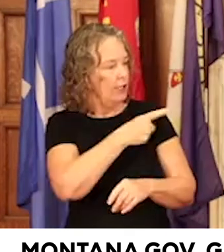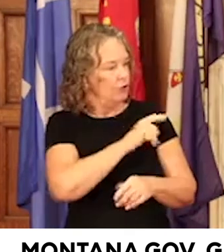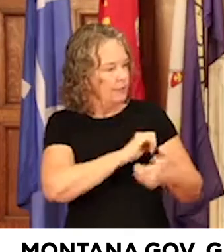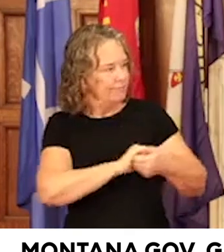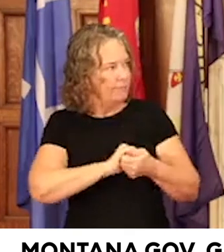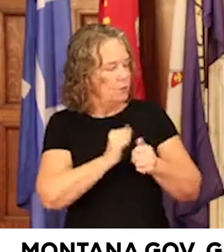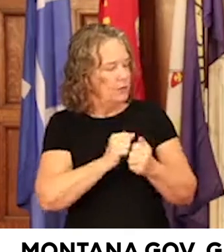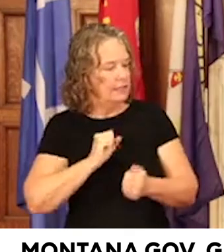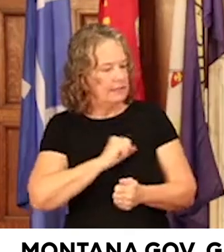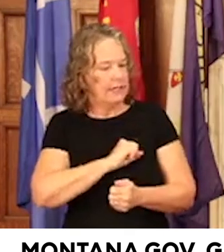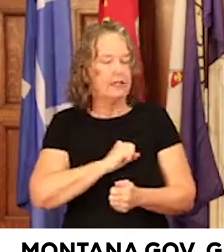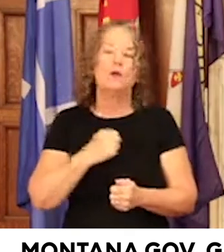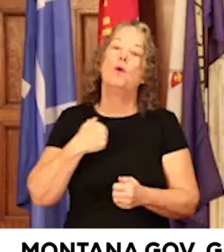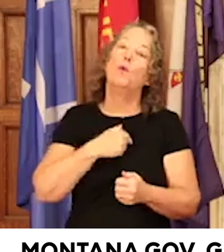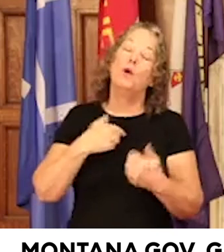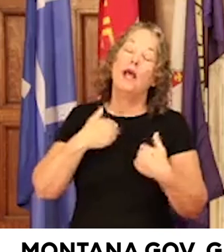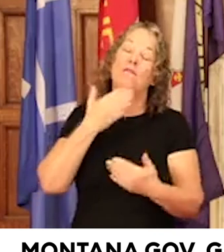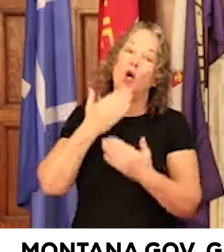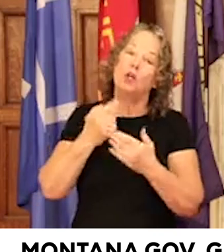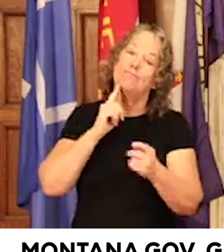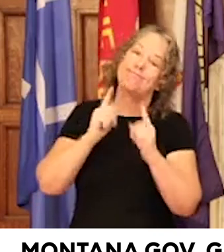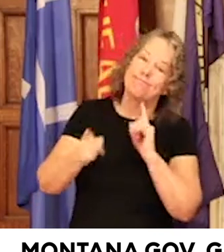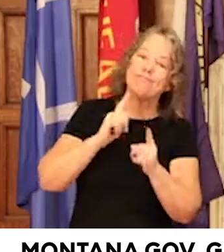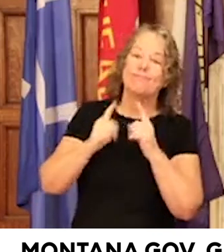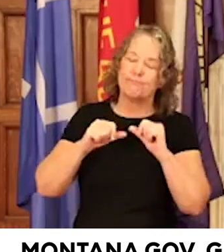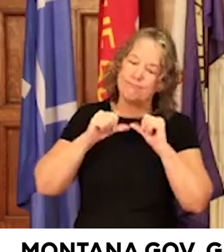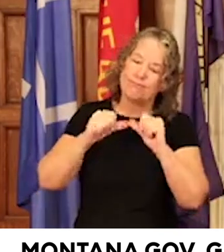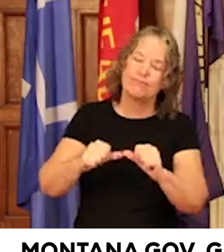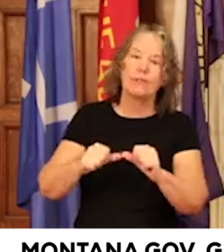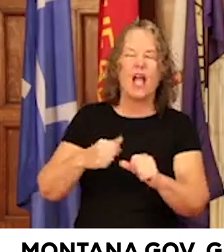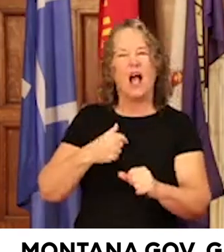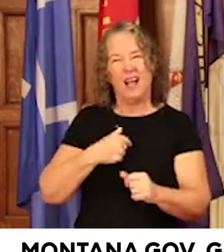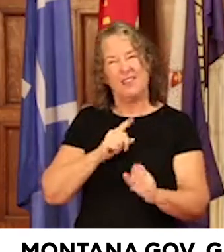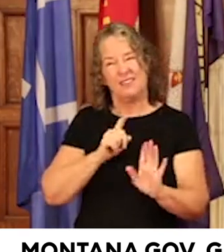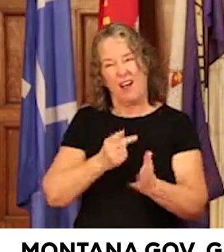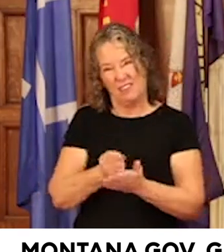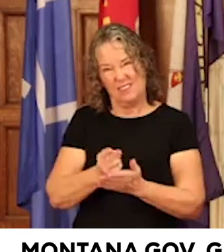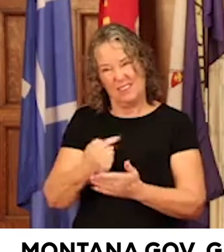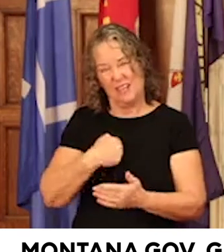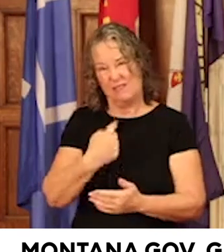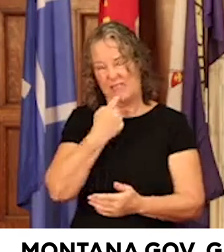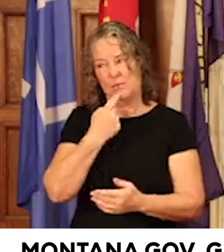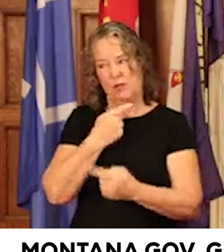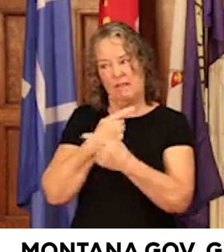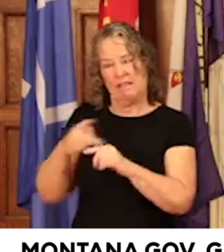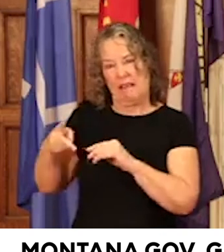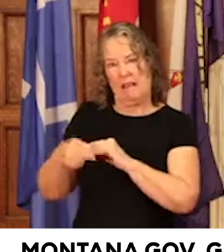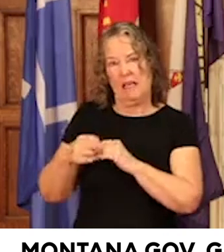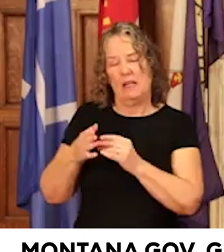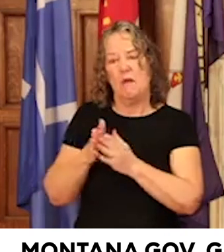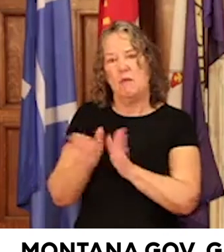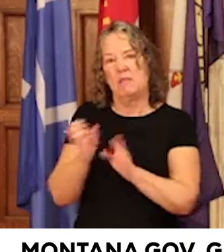Um, we have good dialogue ongoing. was frankly disappointed that they cut the public safety